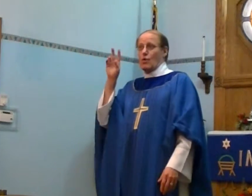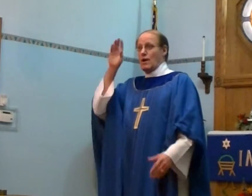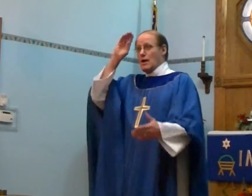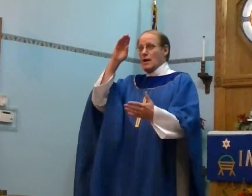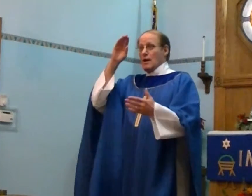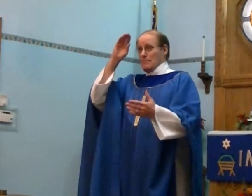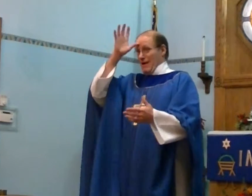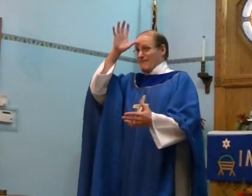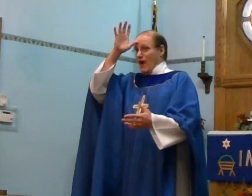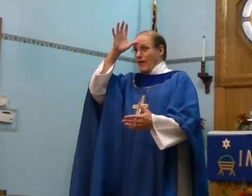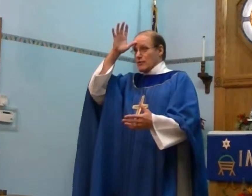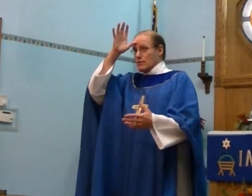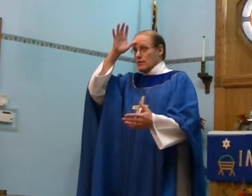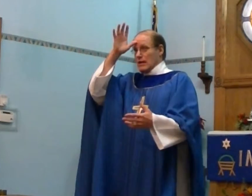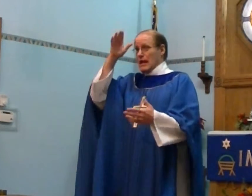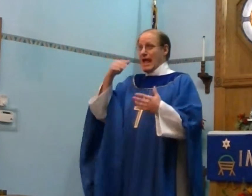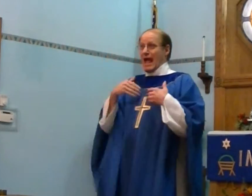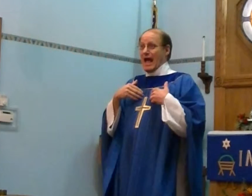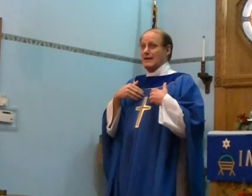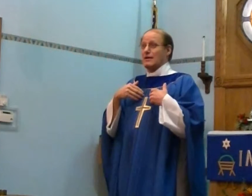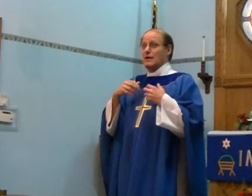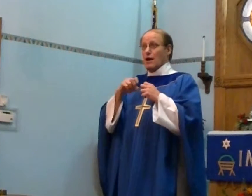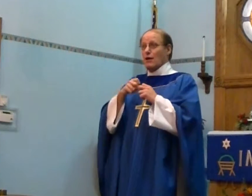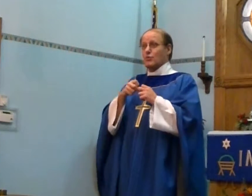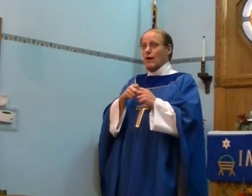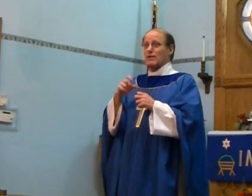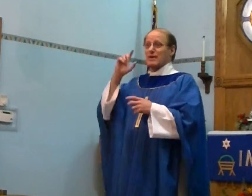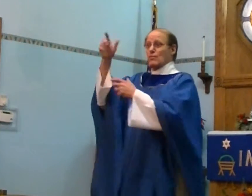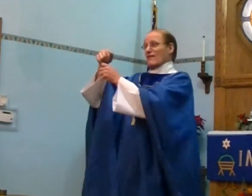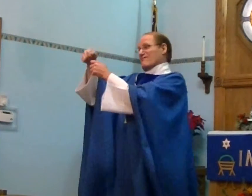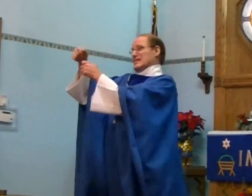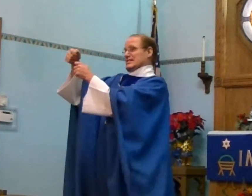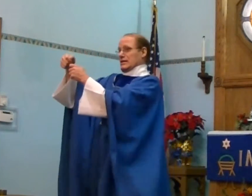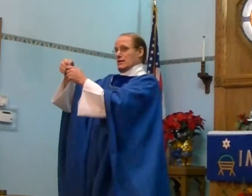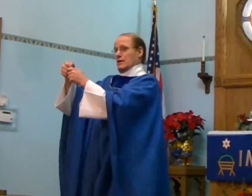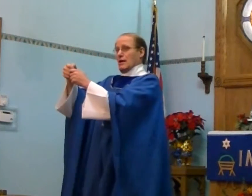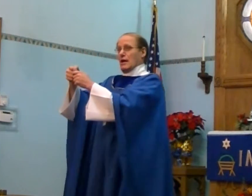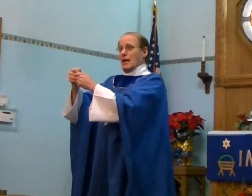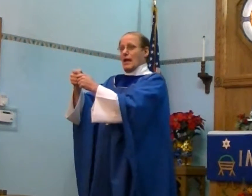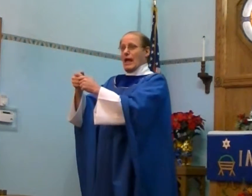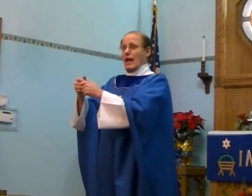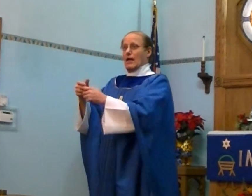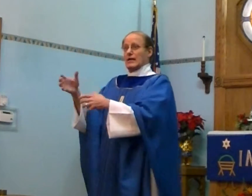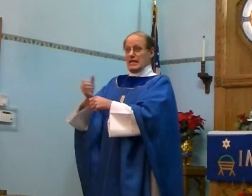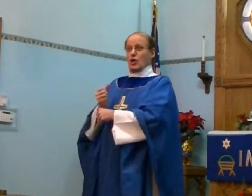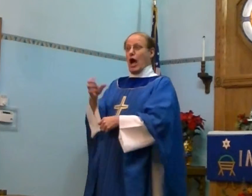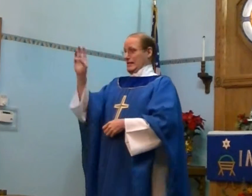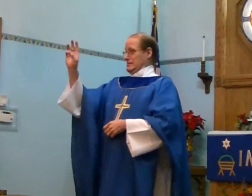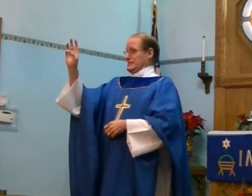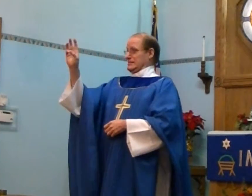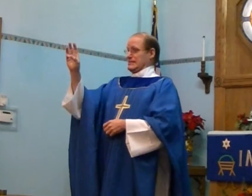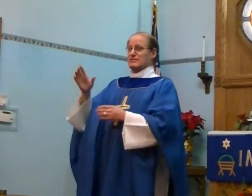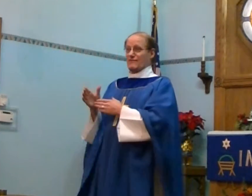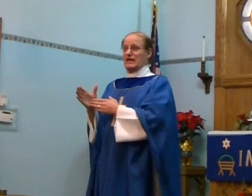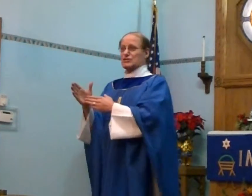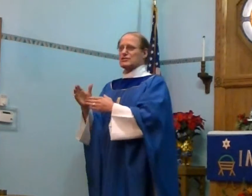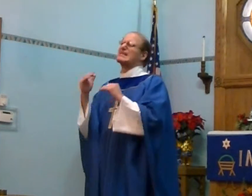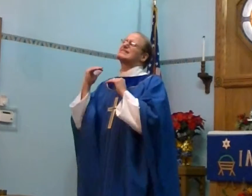my father had a problem he went fishing and he caught six fish but